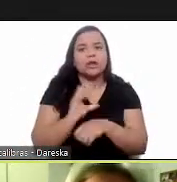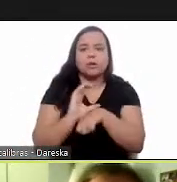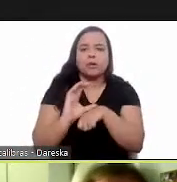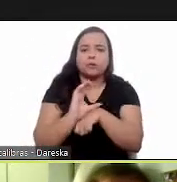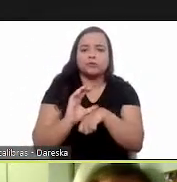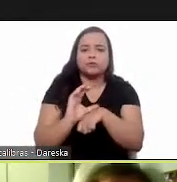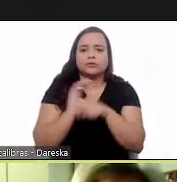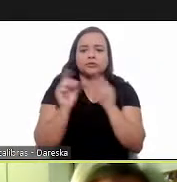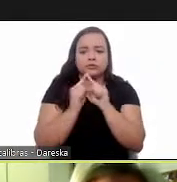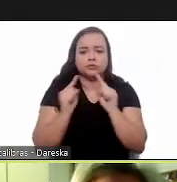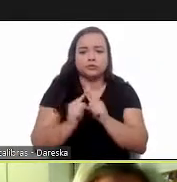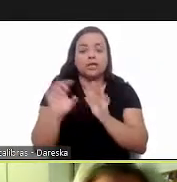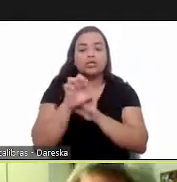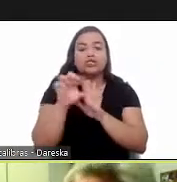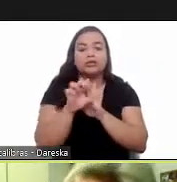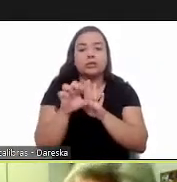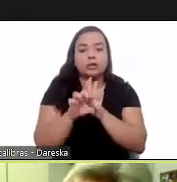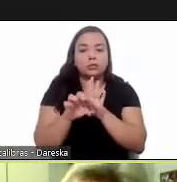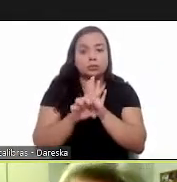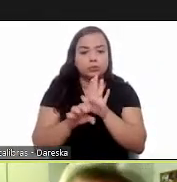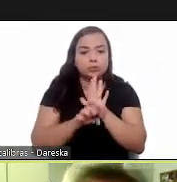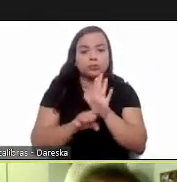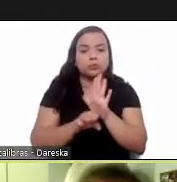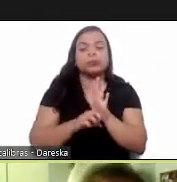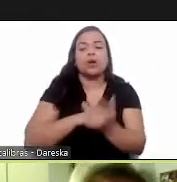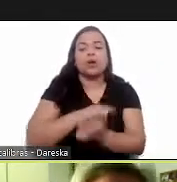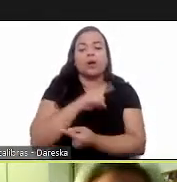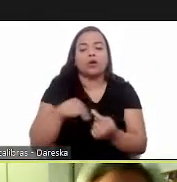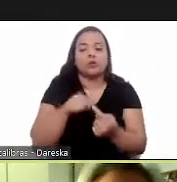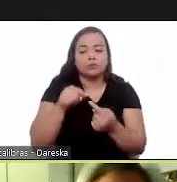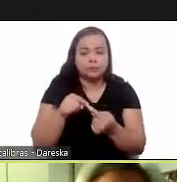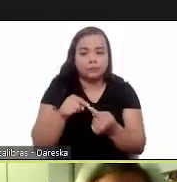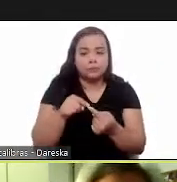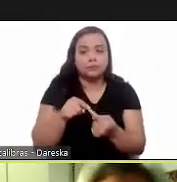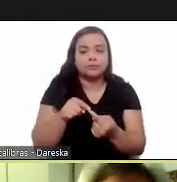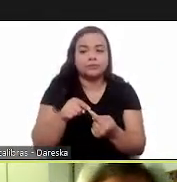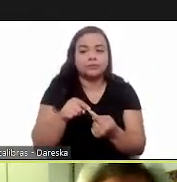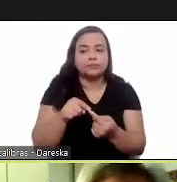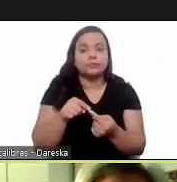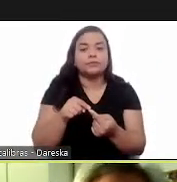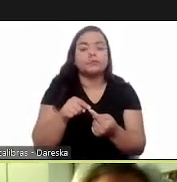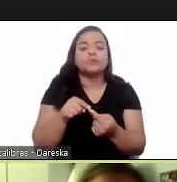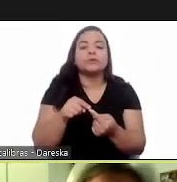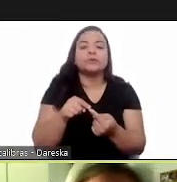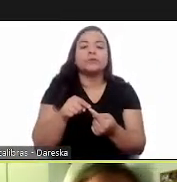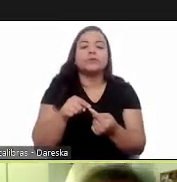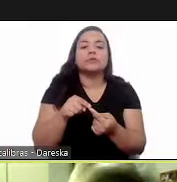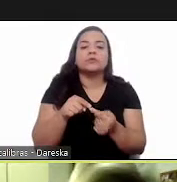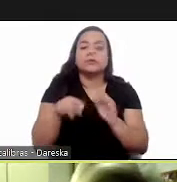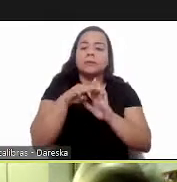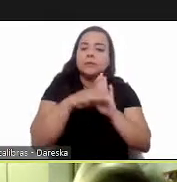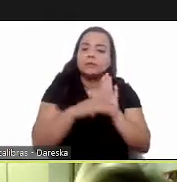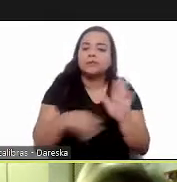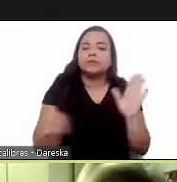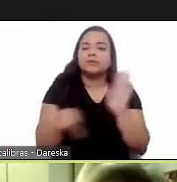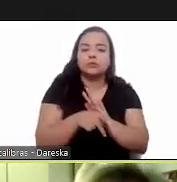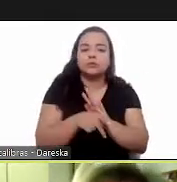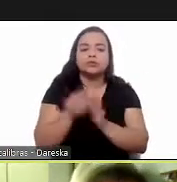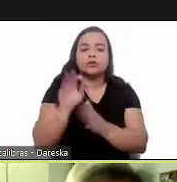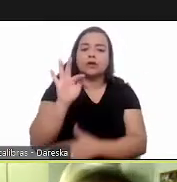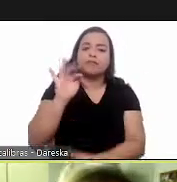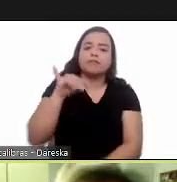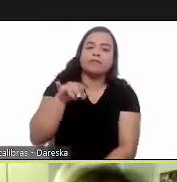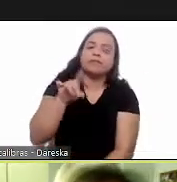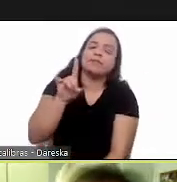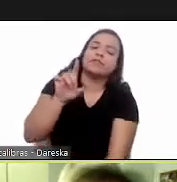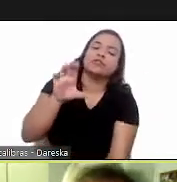bylaws for with the objectives purposes and principles of fin